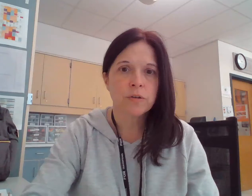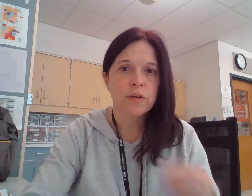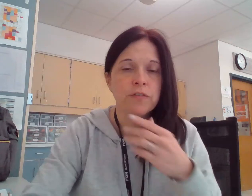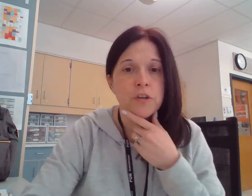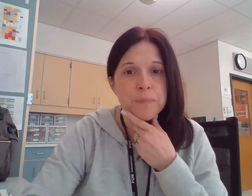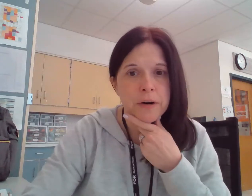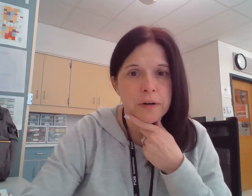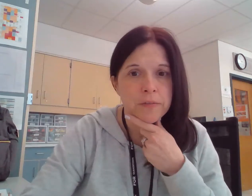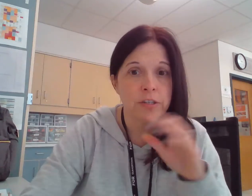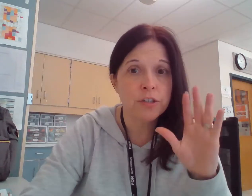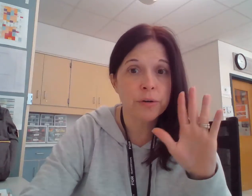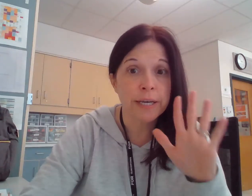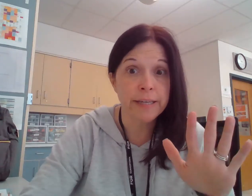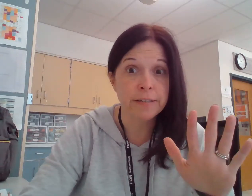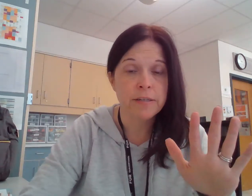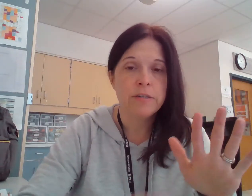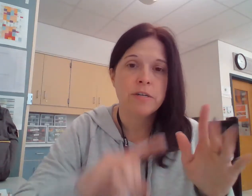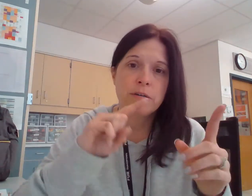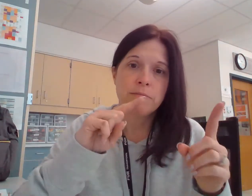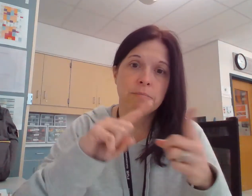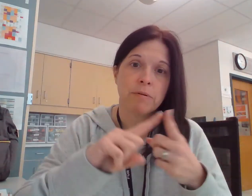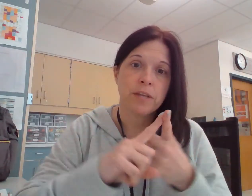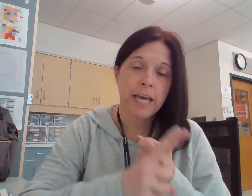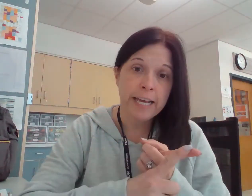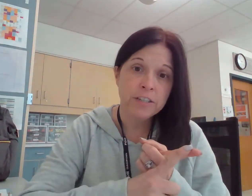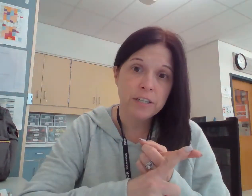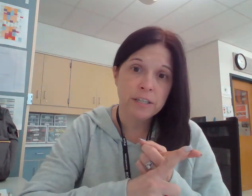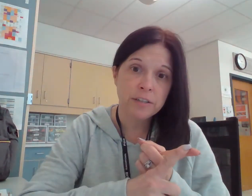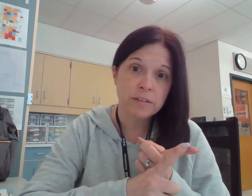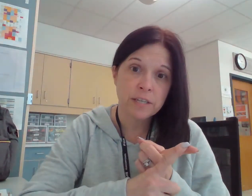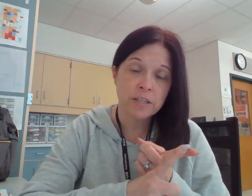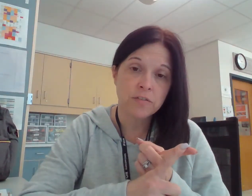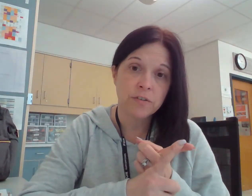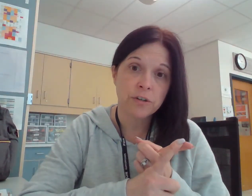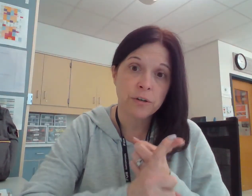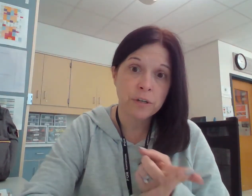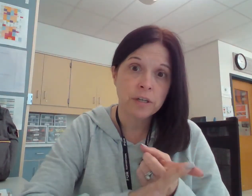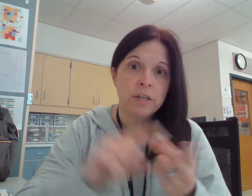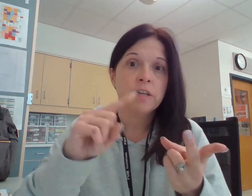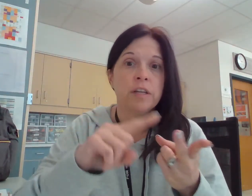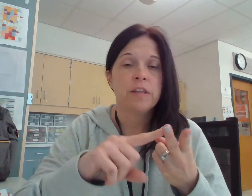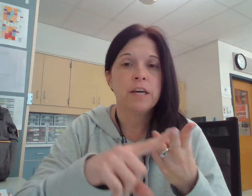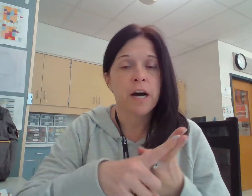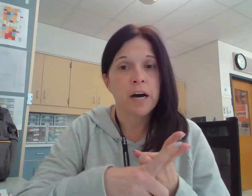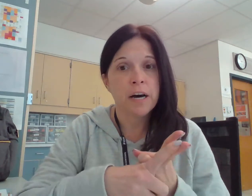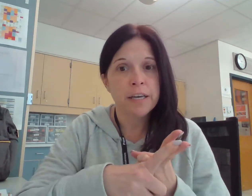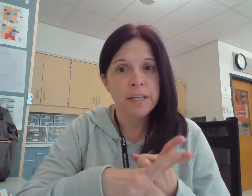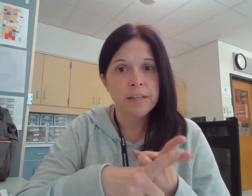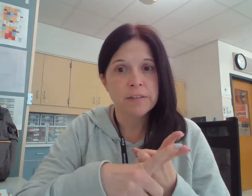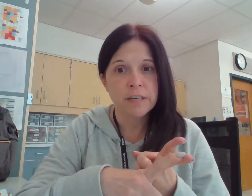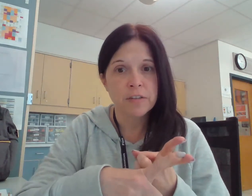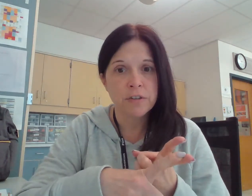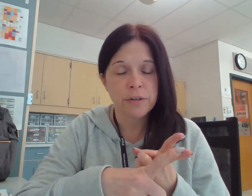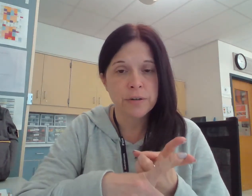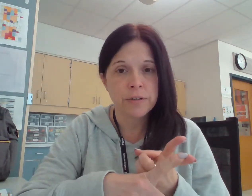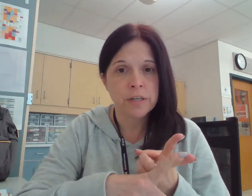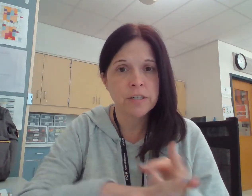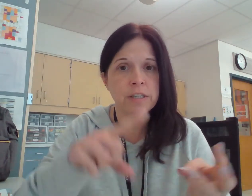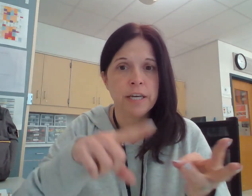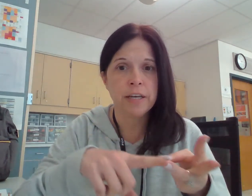So your first paragraph is your HIT. Remember, the H in HIT stands for your hook, the I in HIT stands for your introduction, and